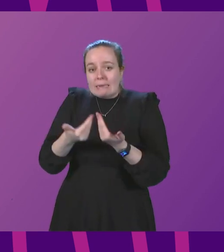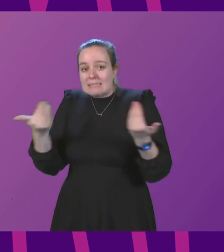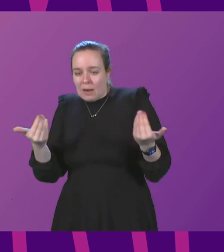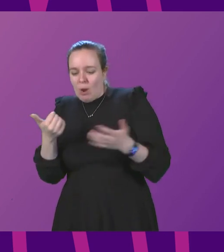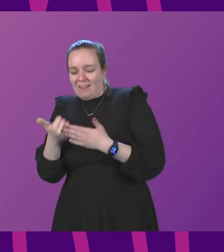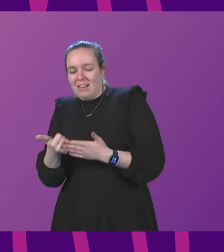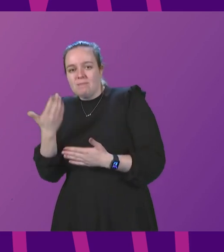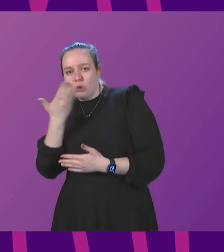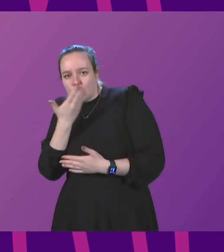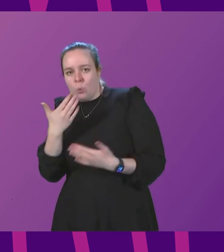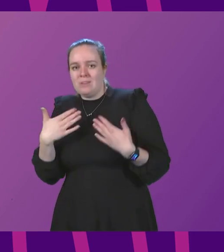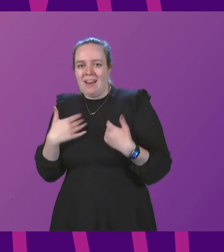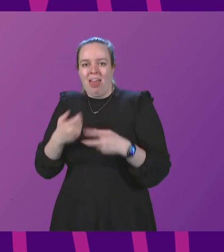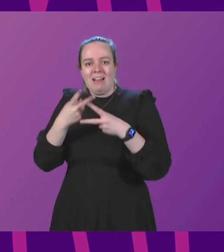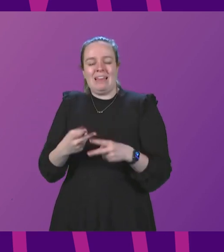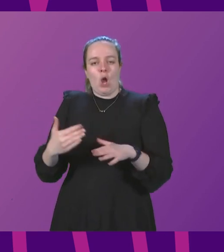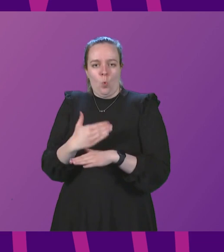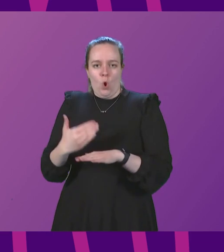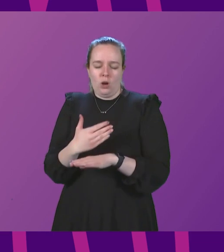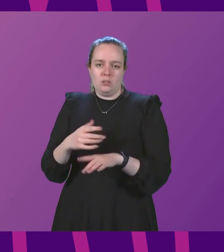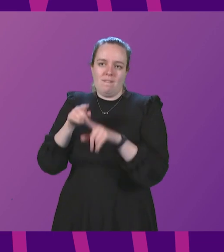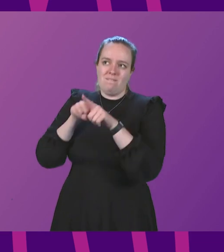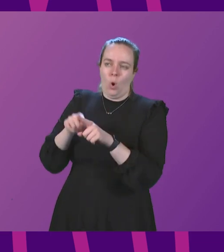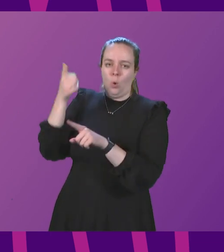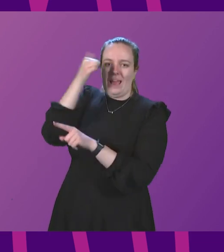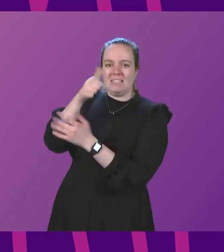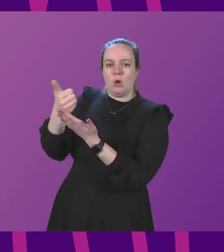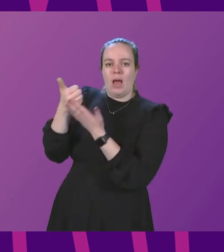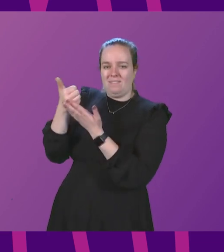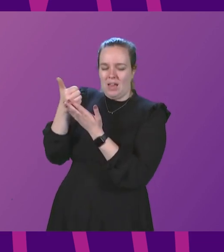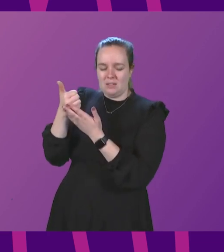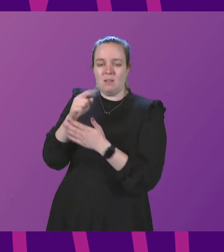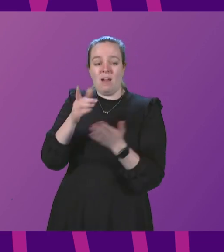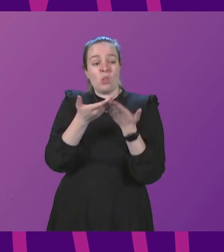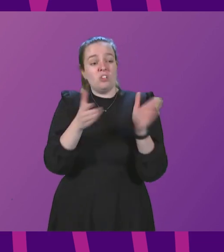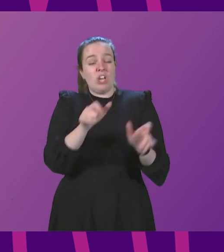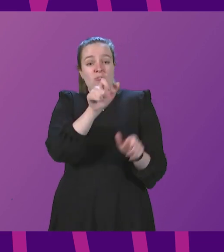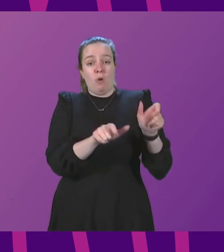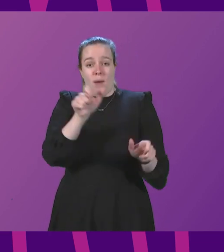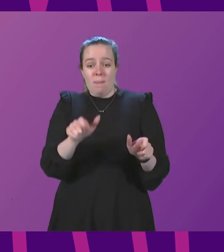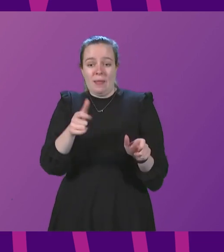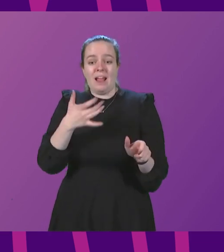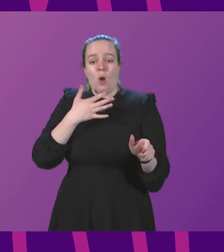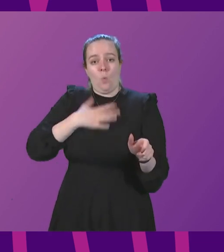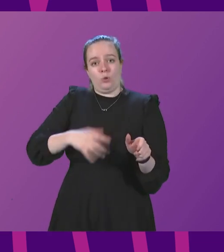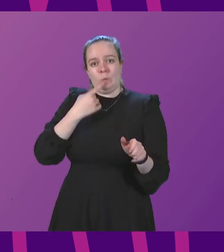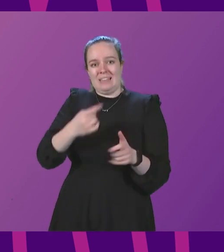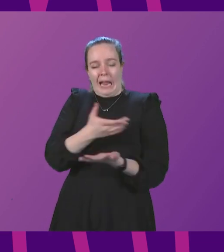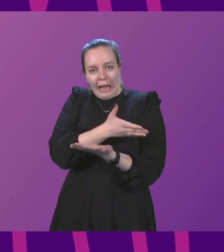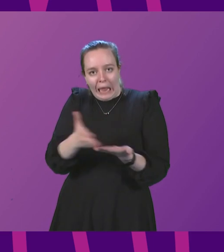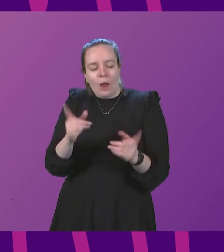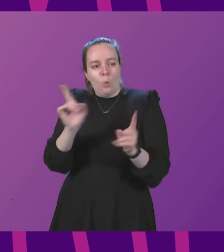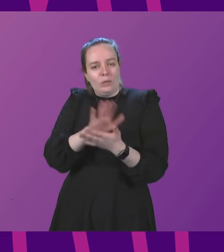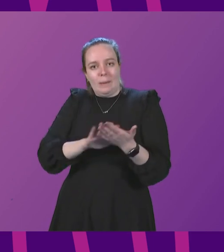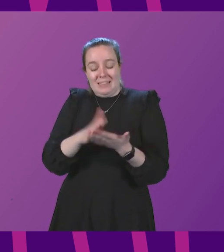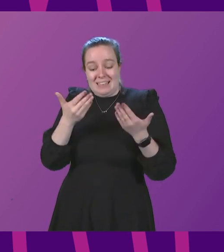schools and health and care workers in line with expert advice. But for the general public, let me set out clearly what this means